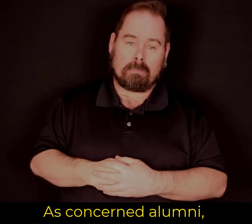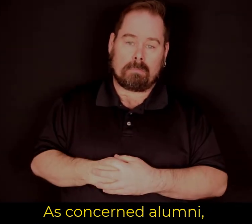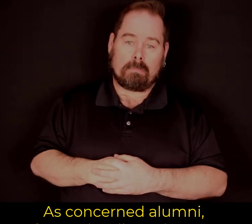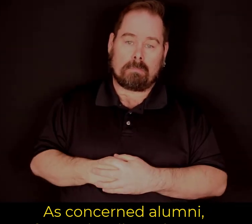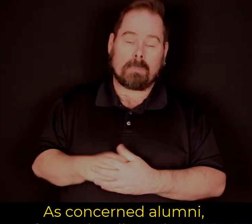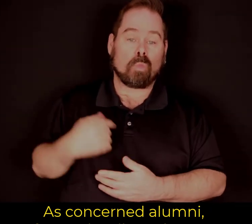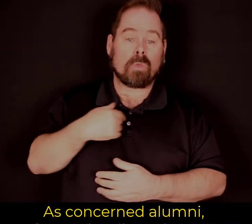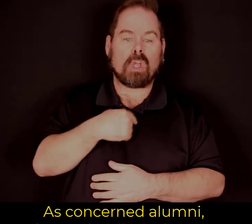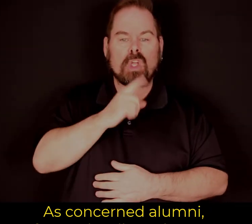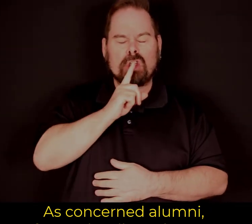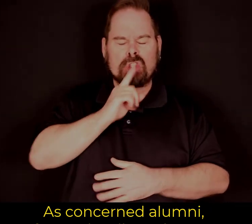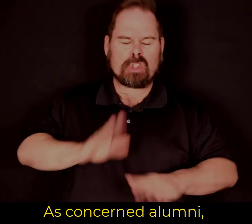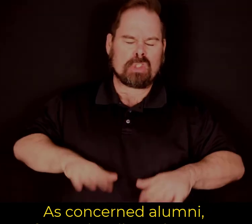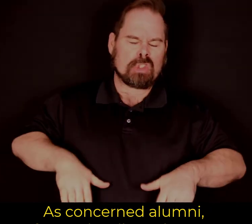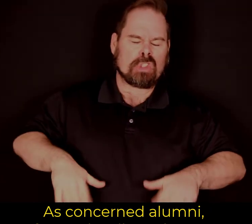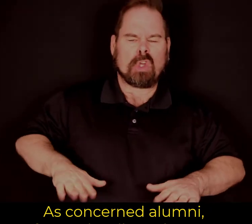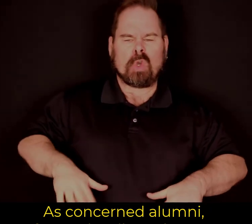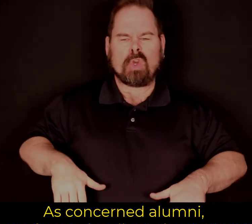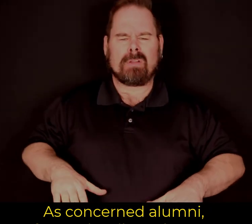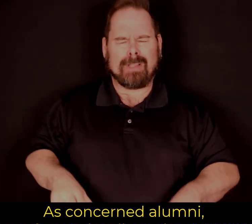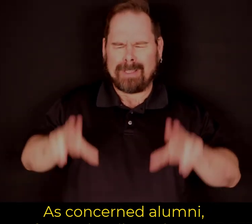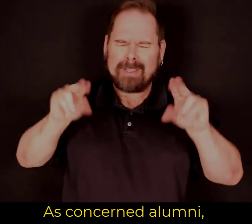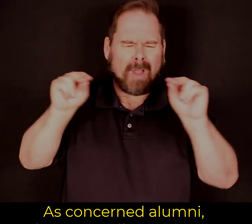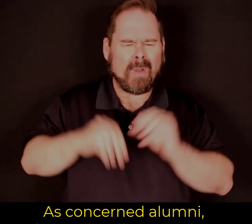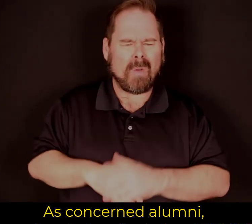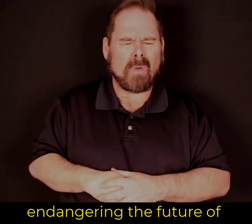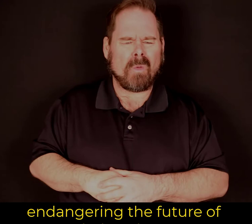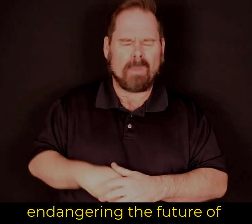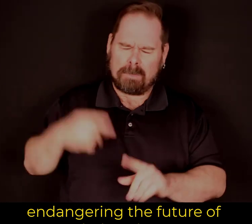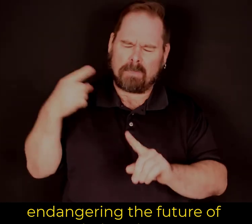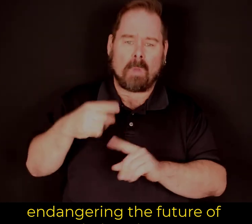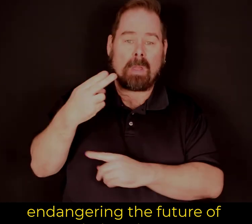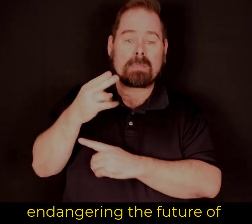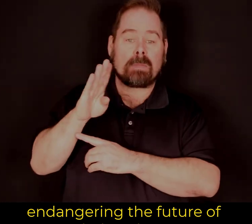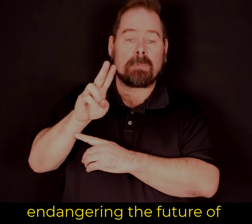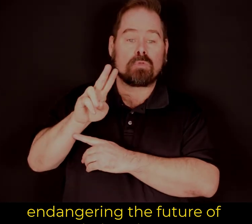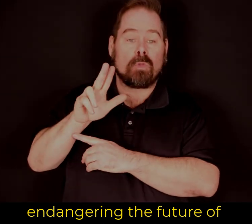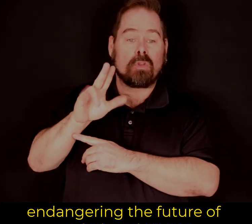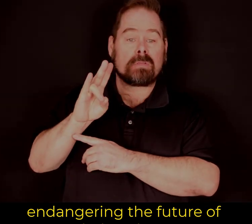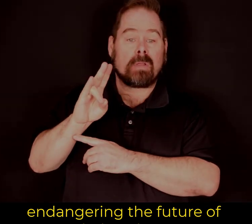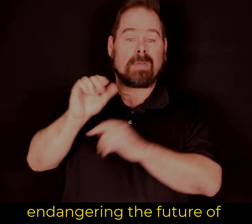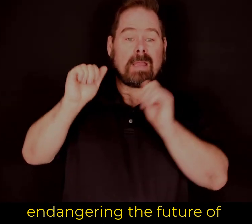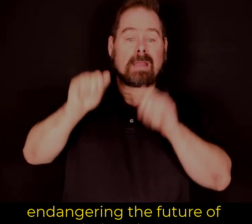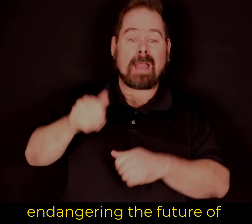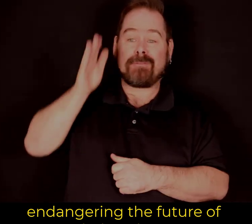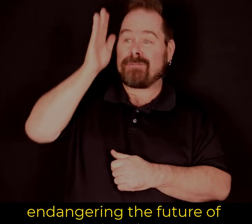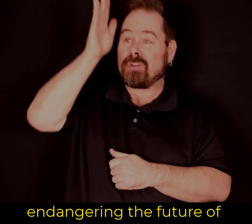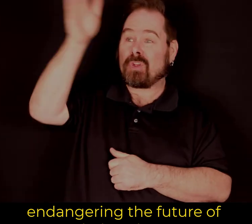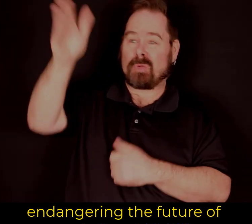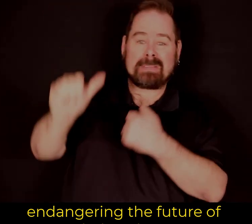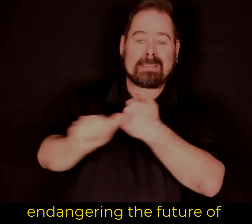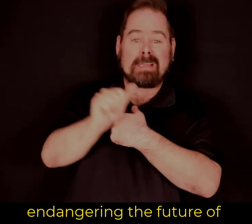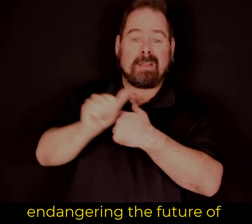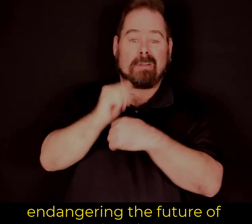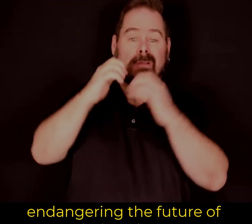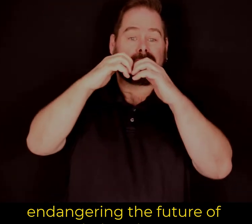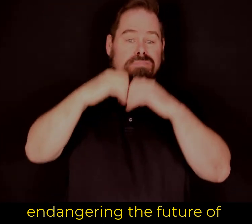alumni, we refuse to be silent about HB 237, endangering the future of our beloved